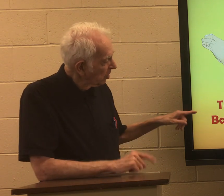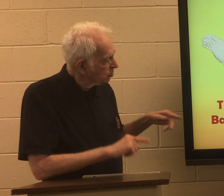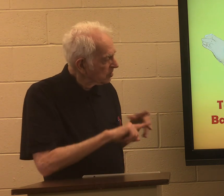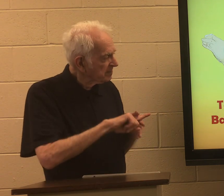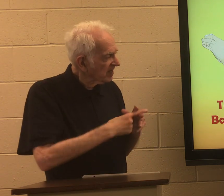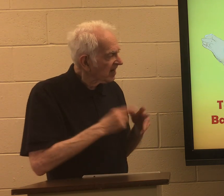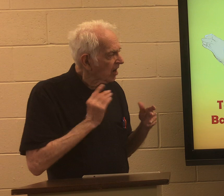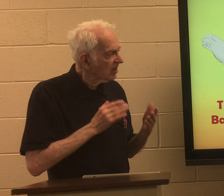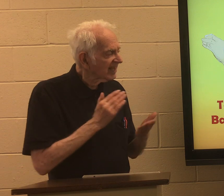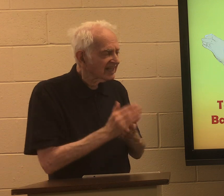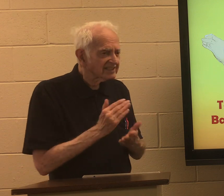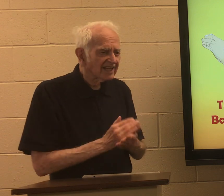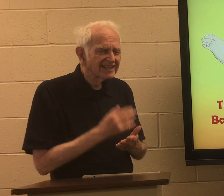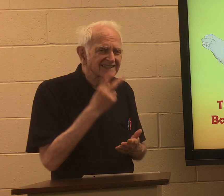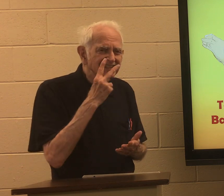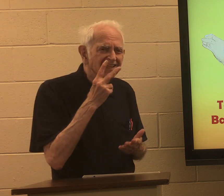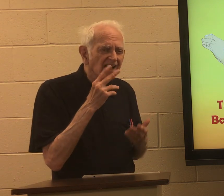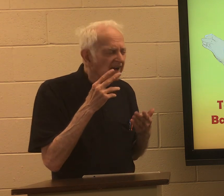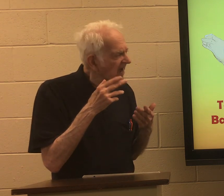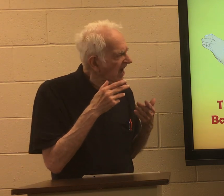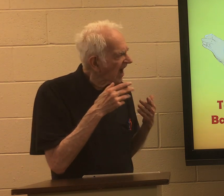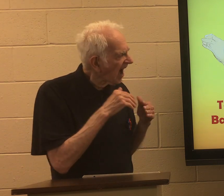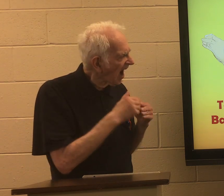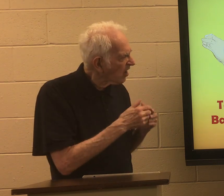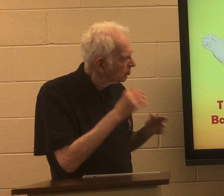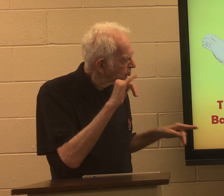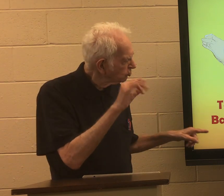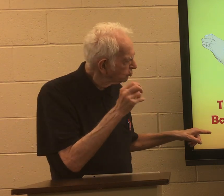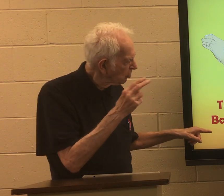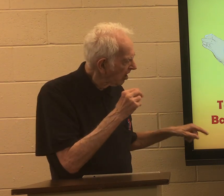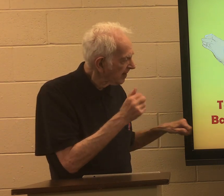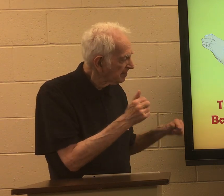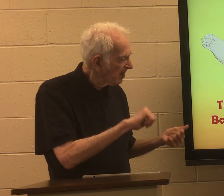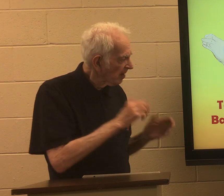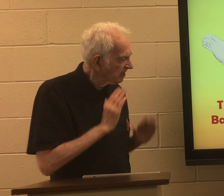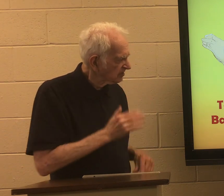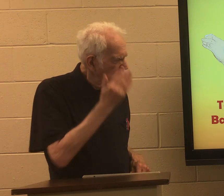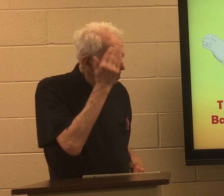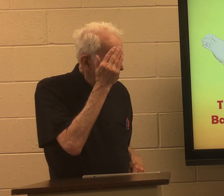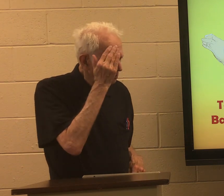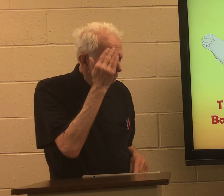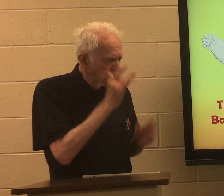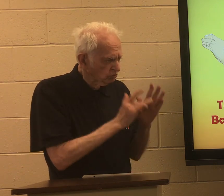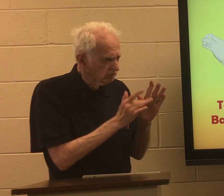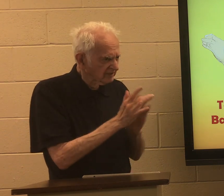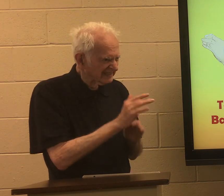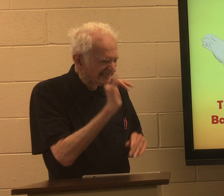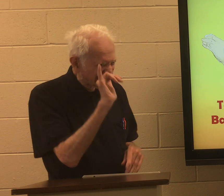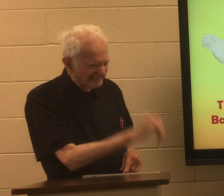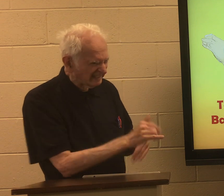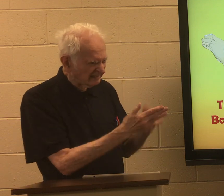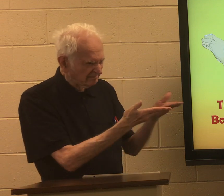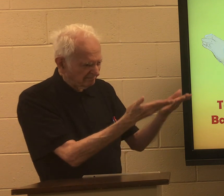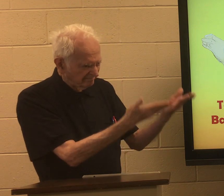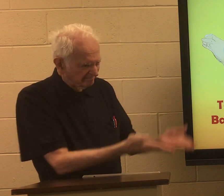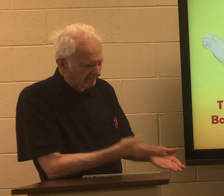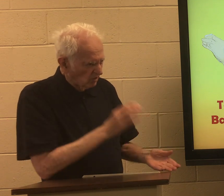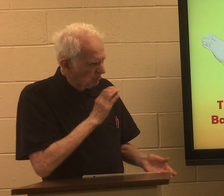to begin our lesson let's see how John the Baptist knew Jesus was